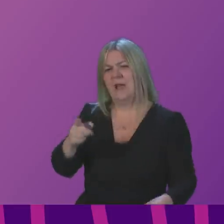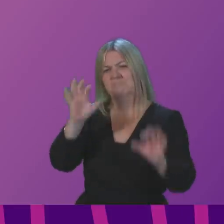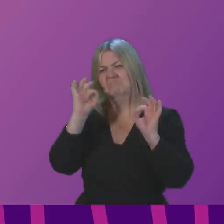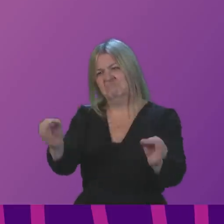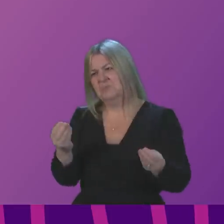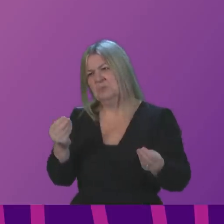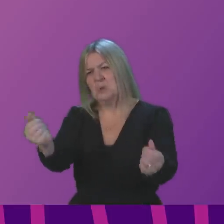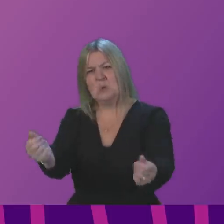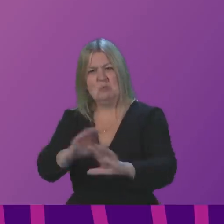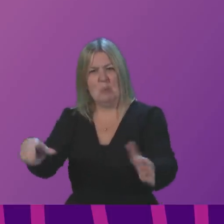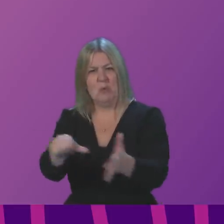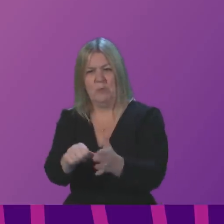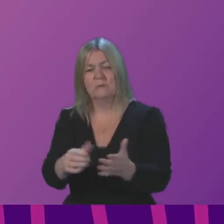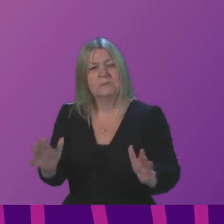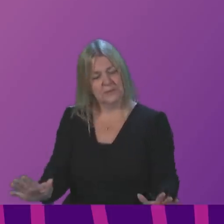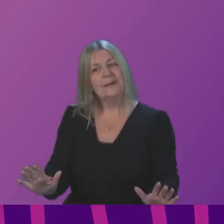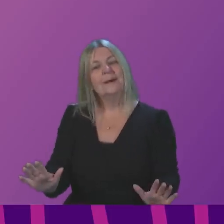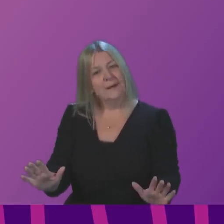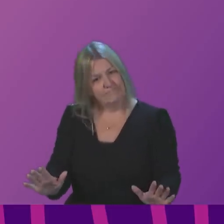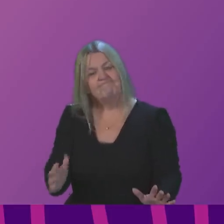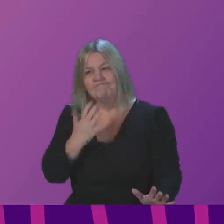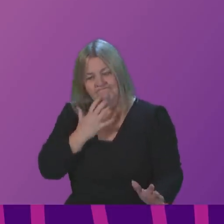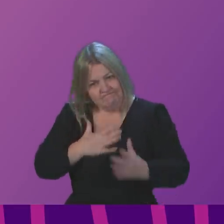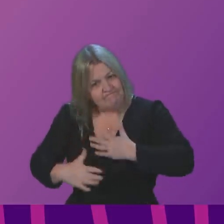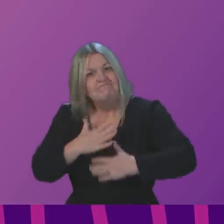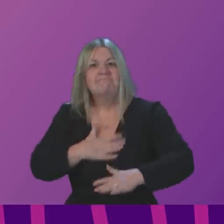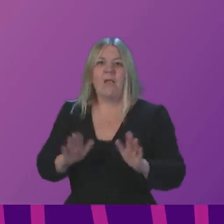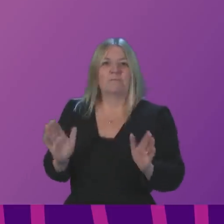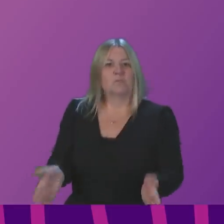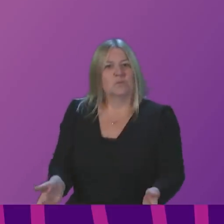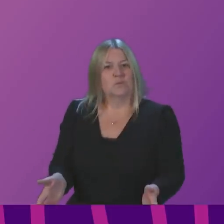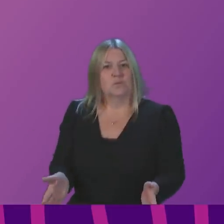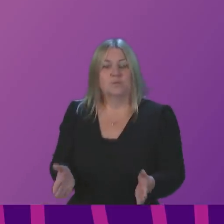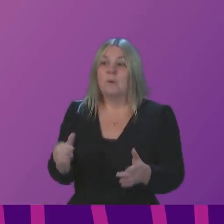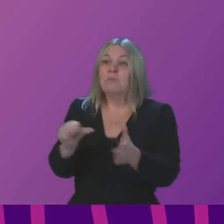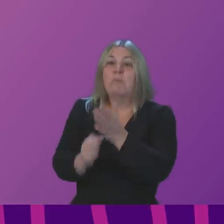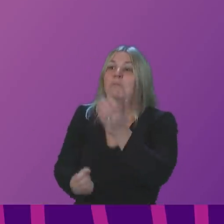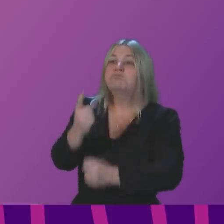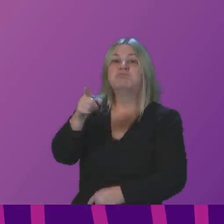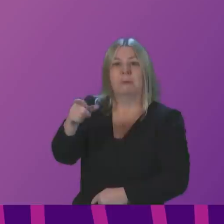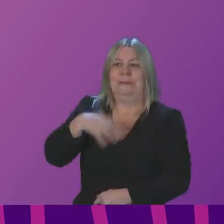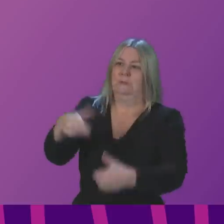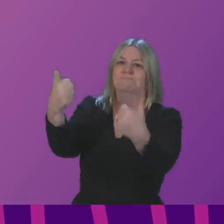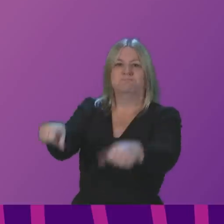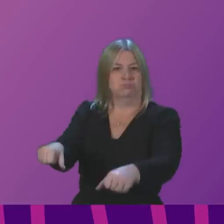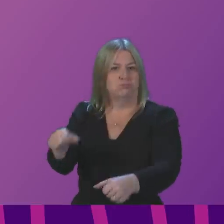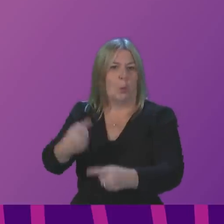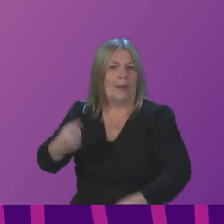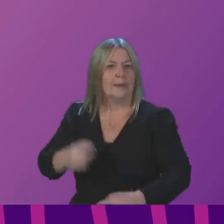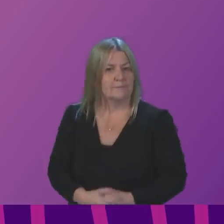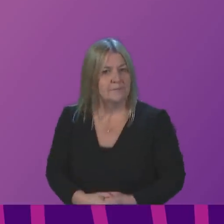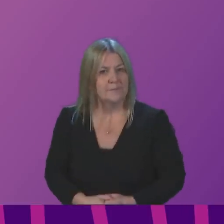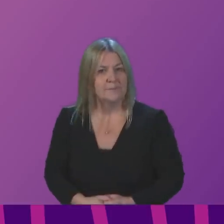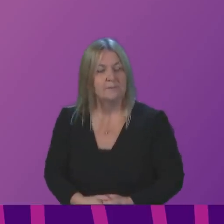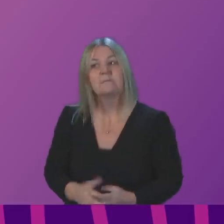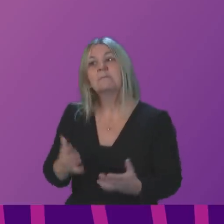smoothly all of the time. And when problems arise, we rectify those and we rectify them quickly. But I make no apology, presiding